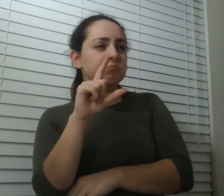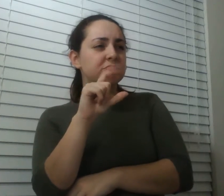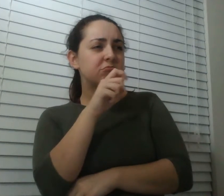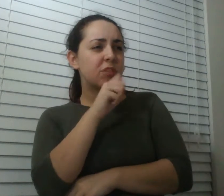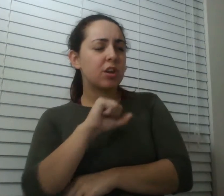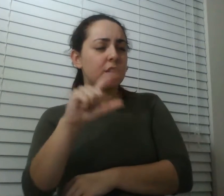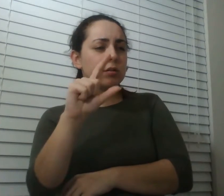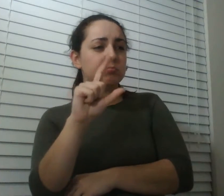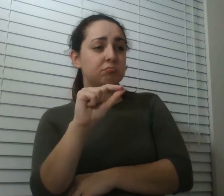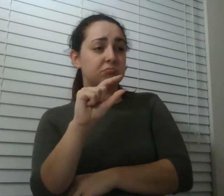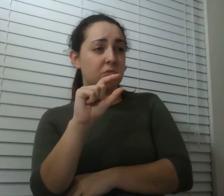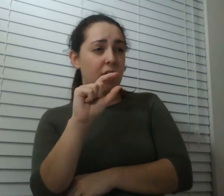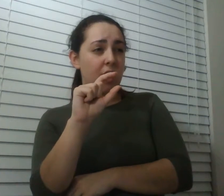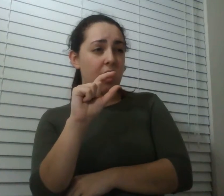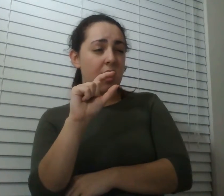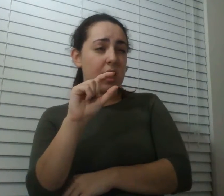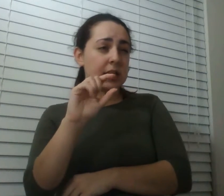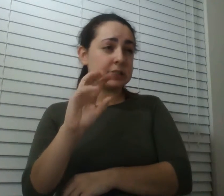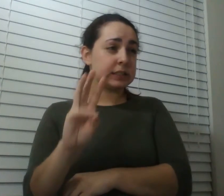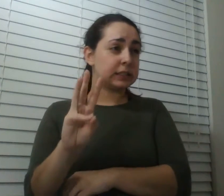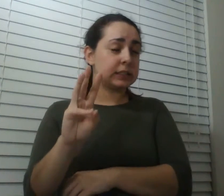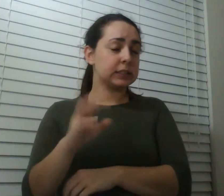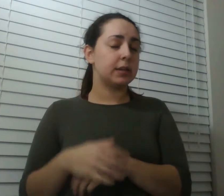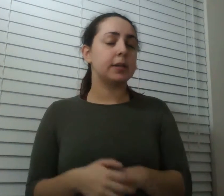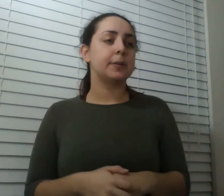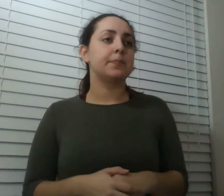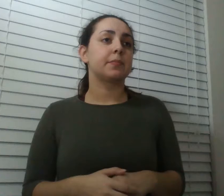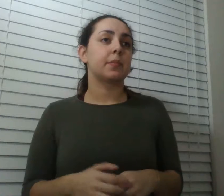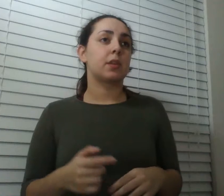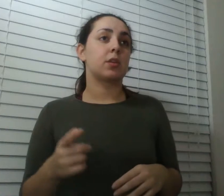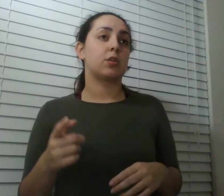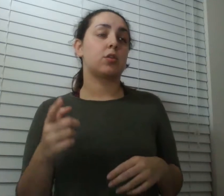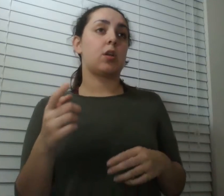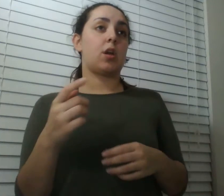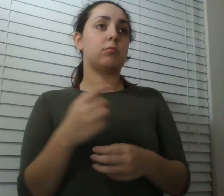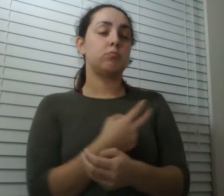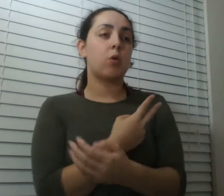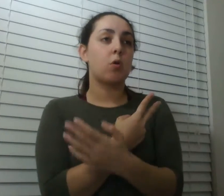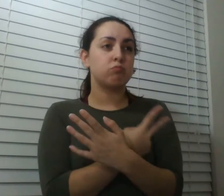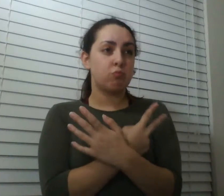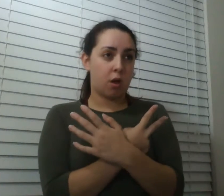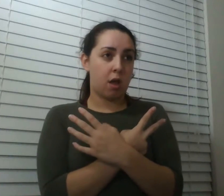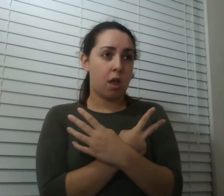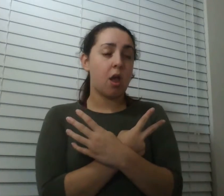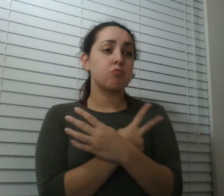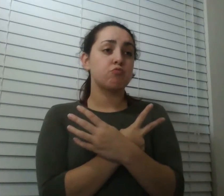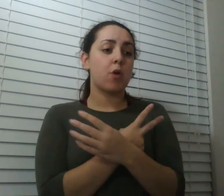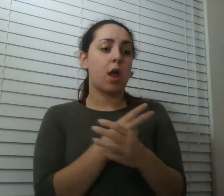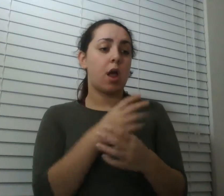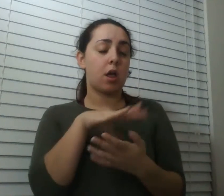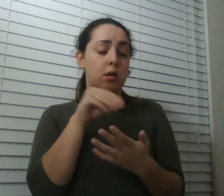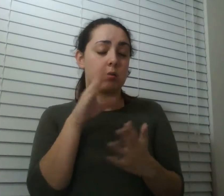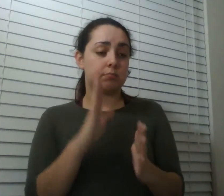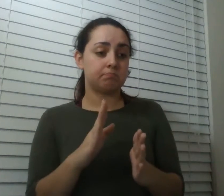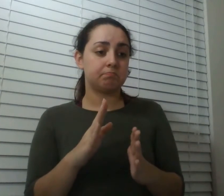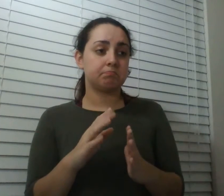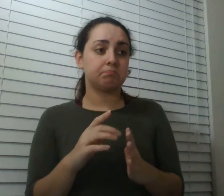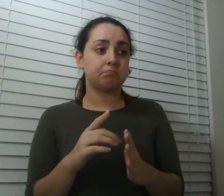time eula was a grad student in iowa and uh i just woke up one morning in the fall and i had a